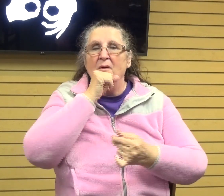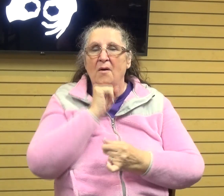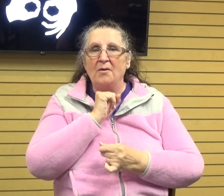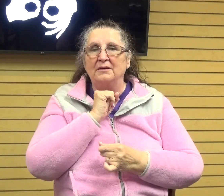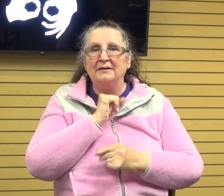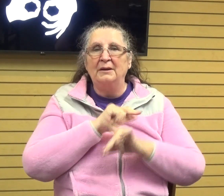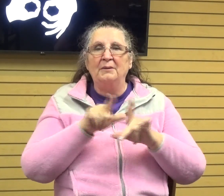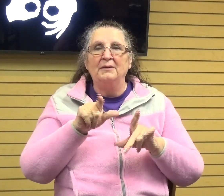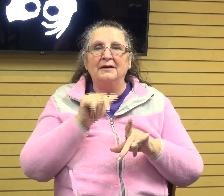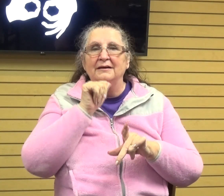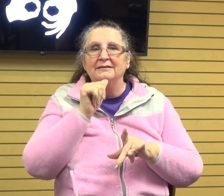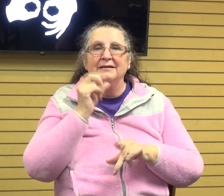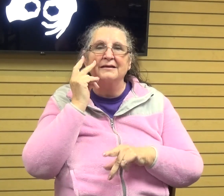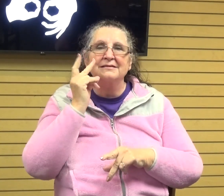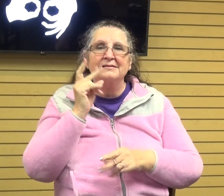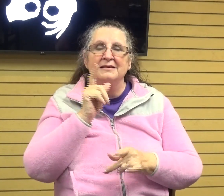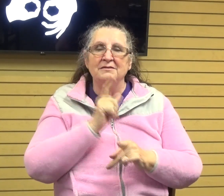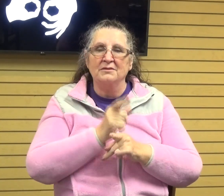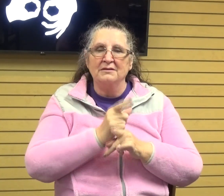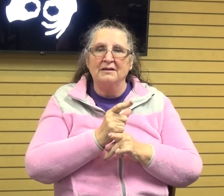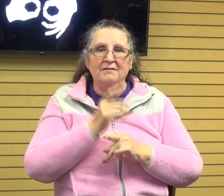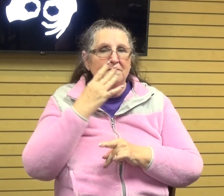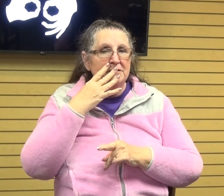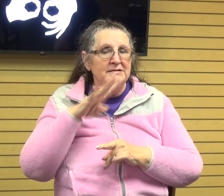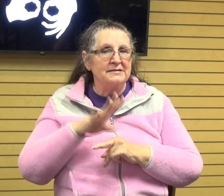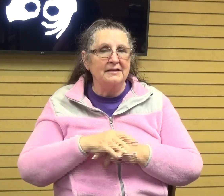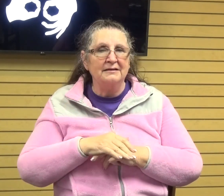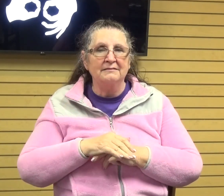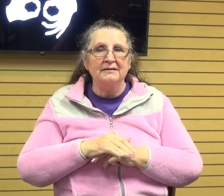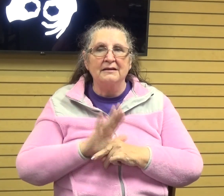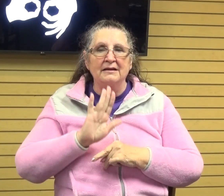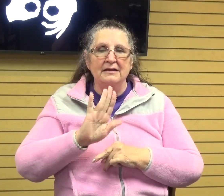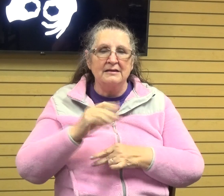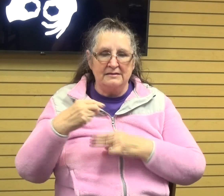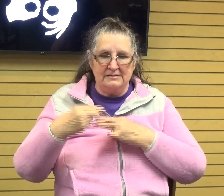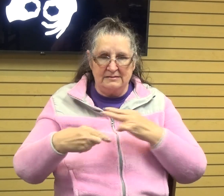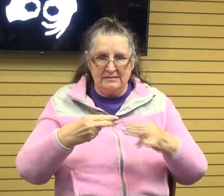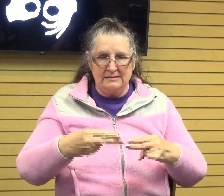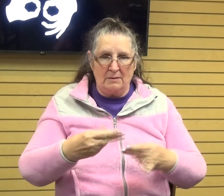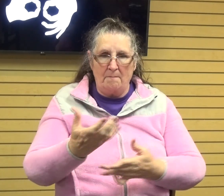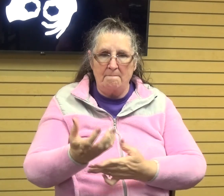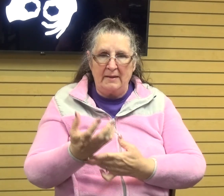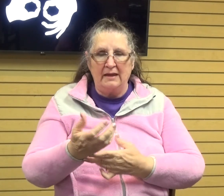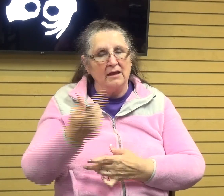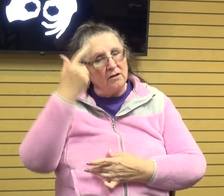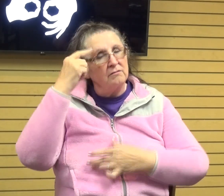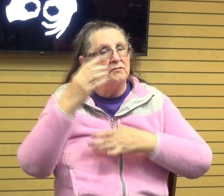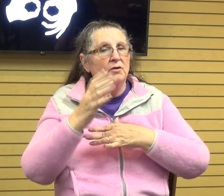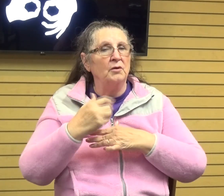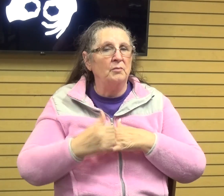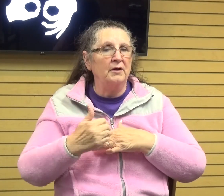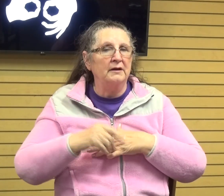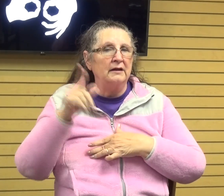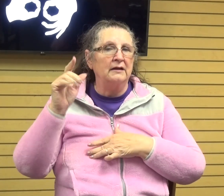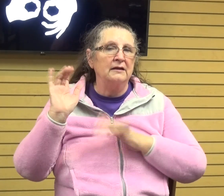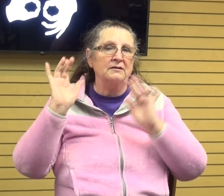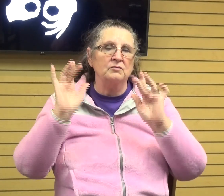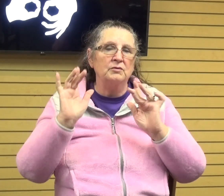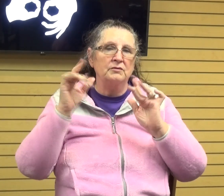I have not seen the righteous forsaken nor his descendants begging bread. He is ever merciful and lens